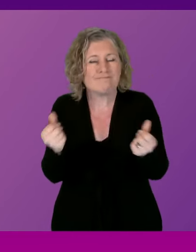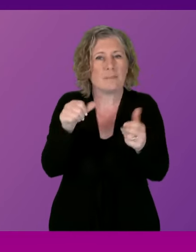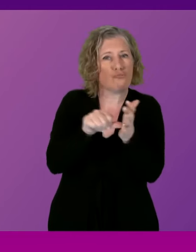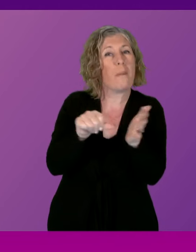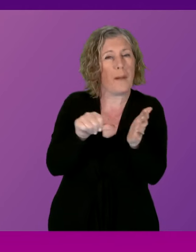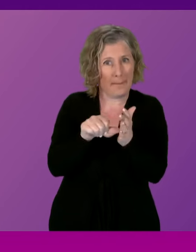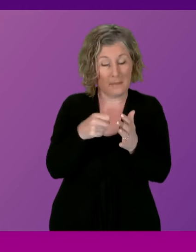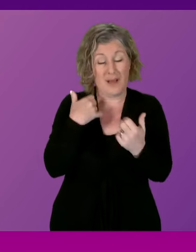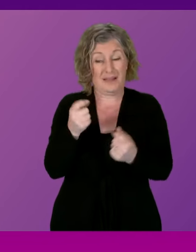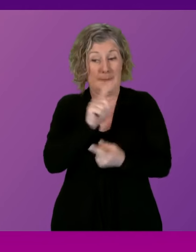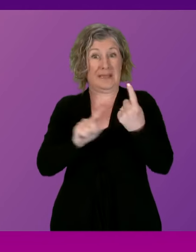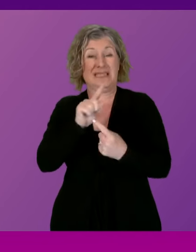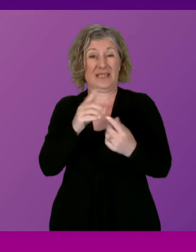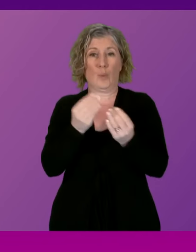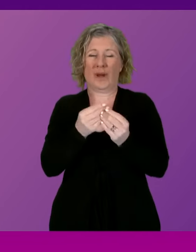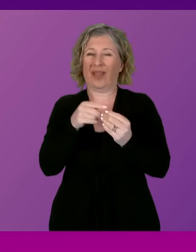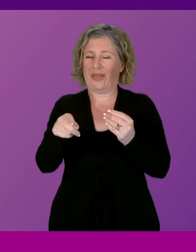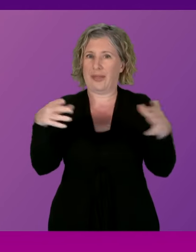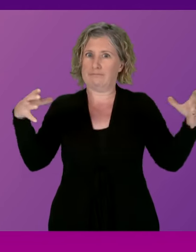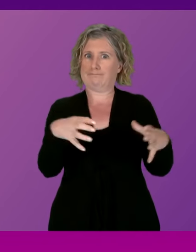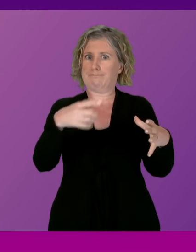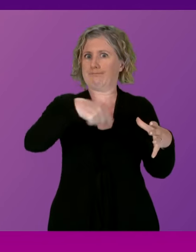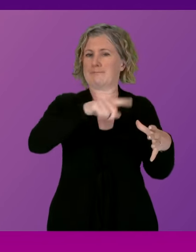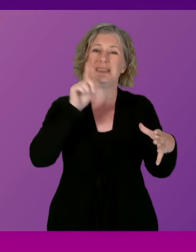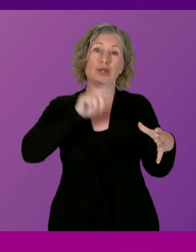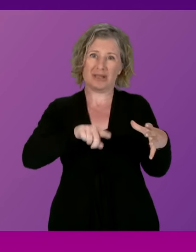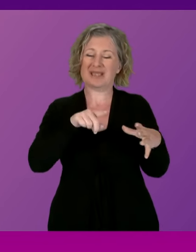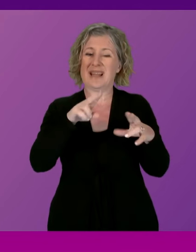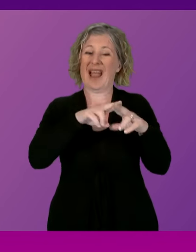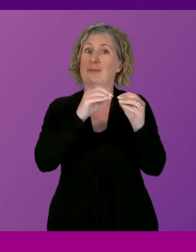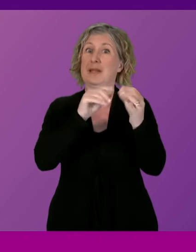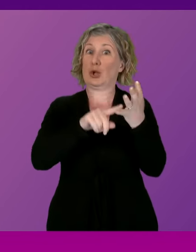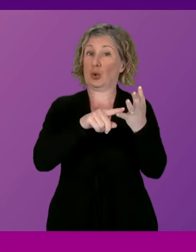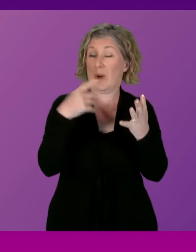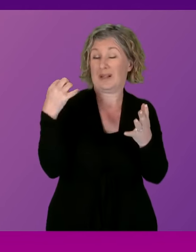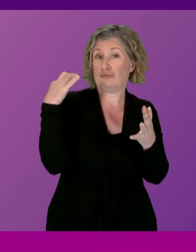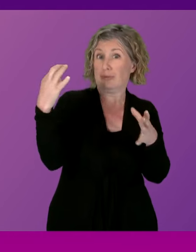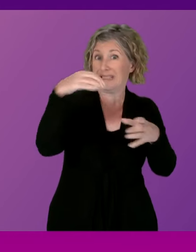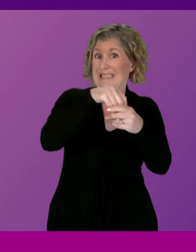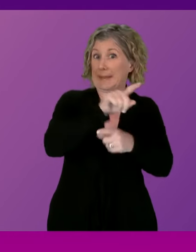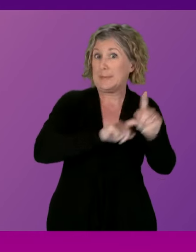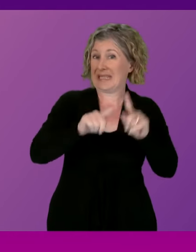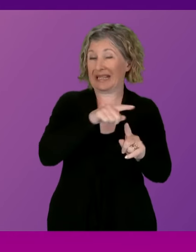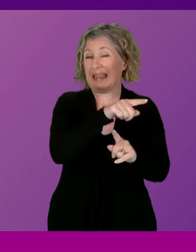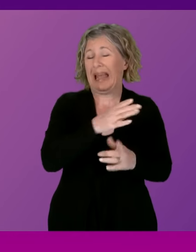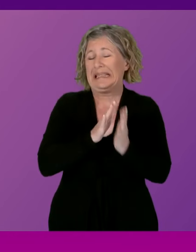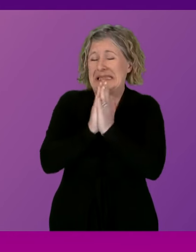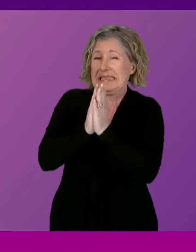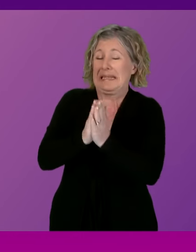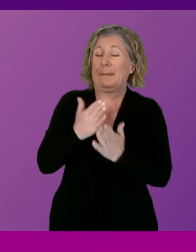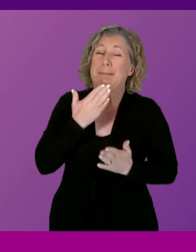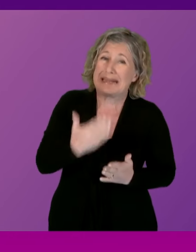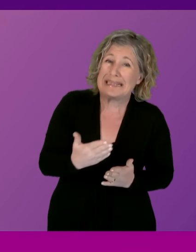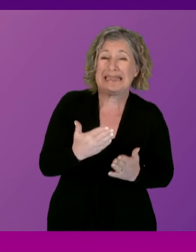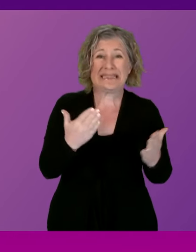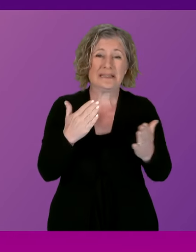Trade Union's Congress and the FBU represented at that meeting. They made a passionate plea in relation to